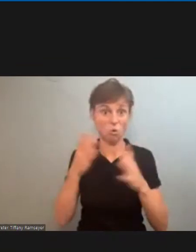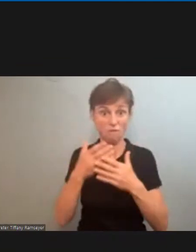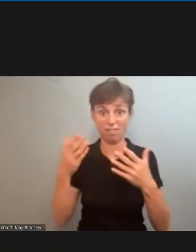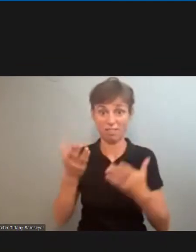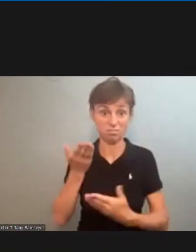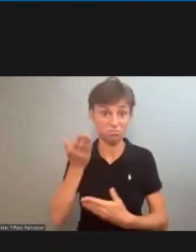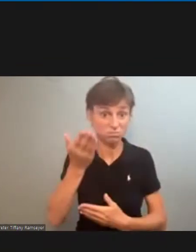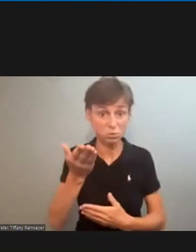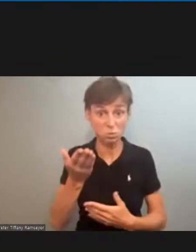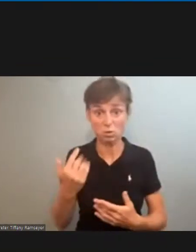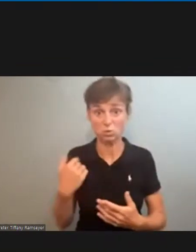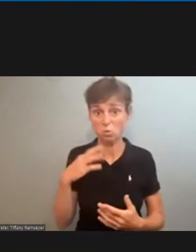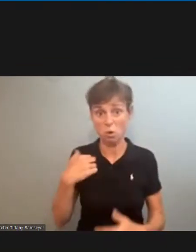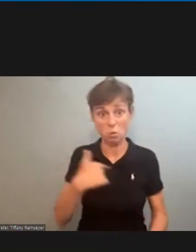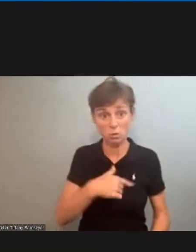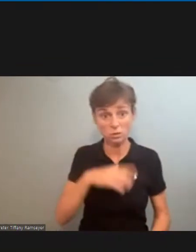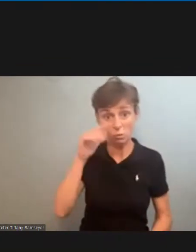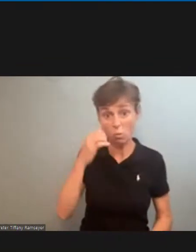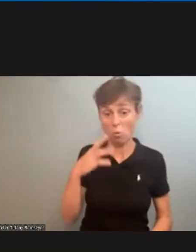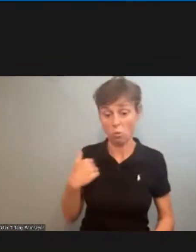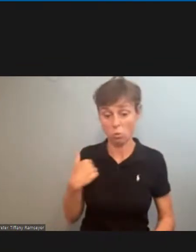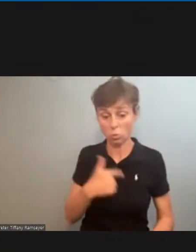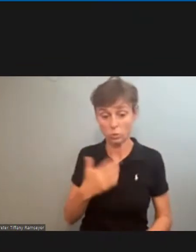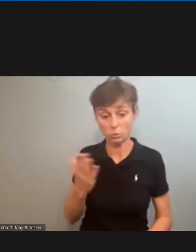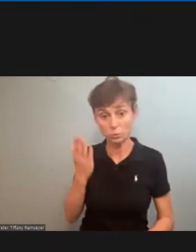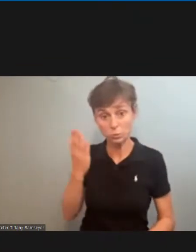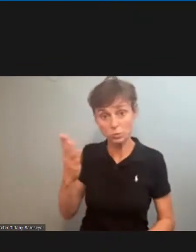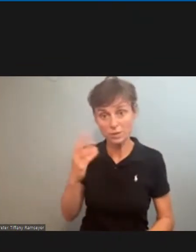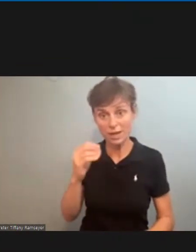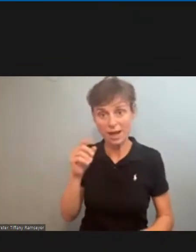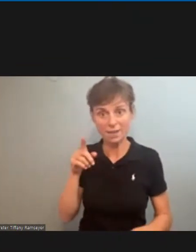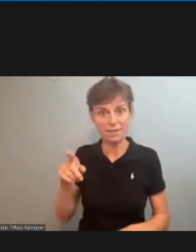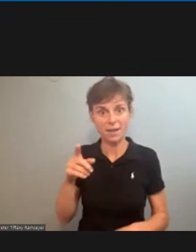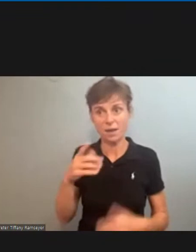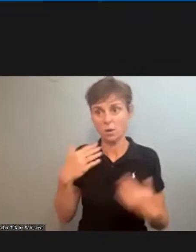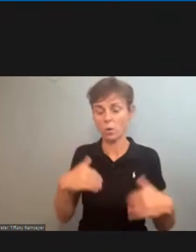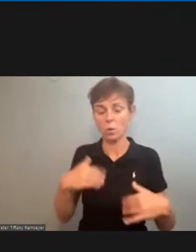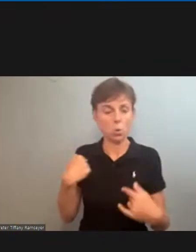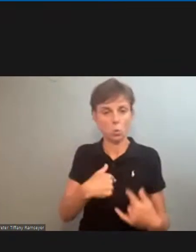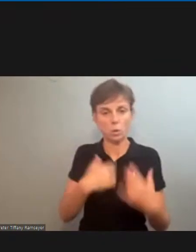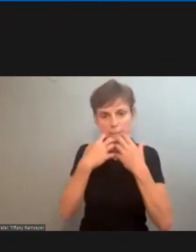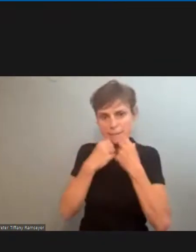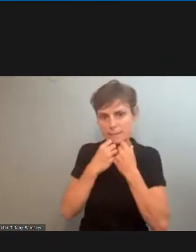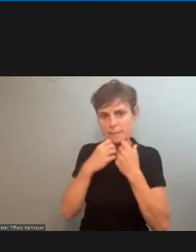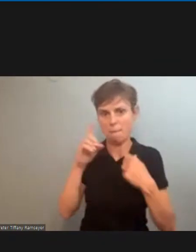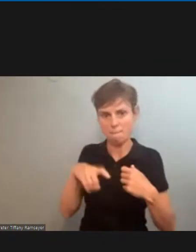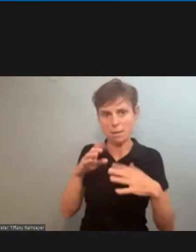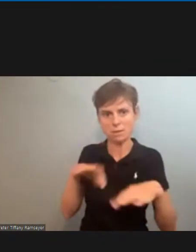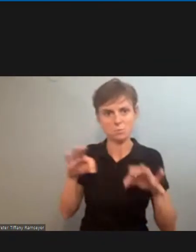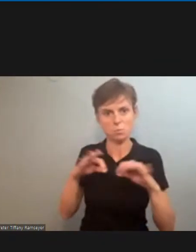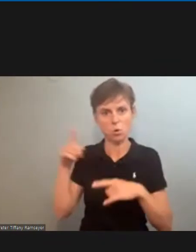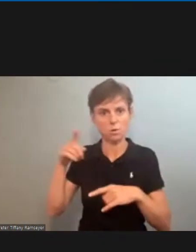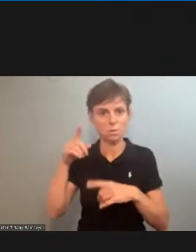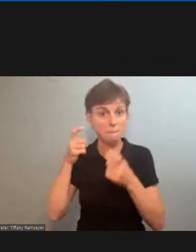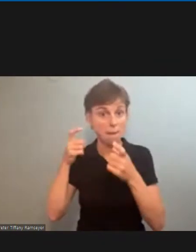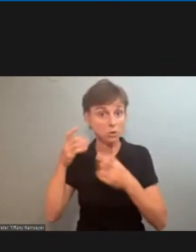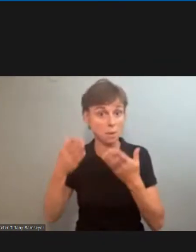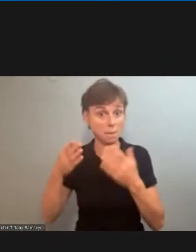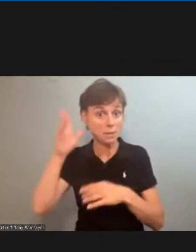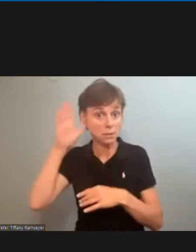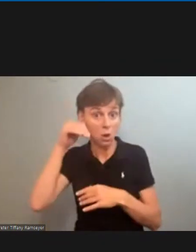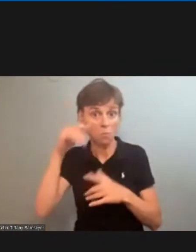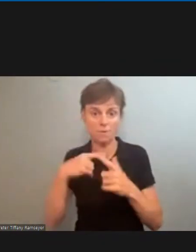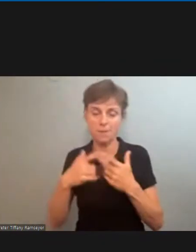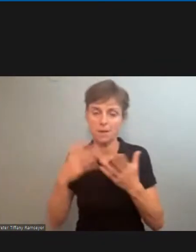back off on or if we have proposals on the table that are just so important to us and management won't move that we have to uh go to